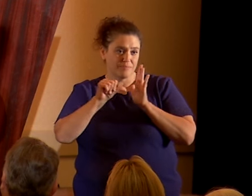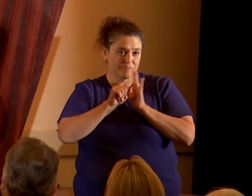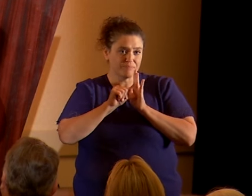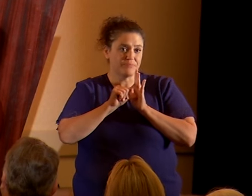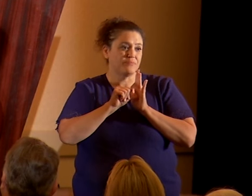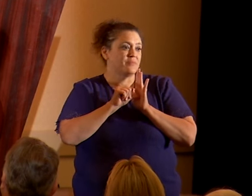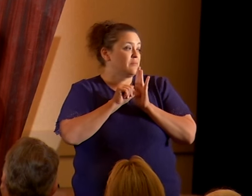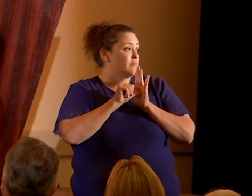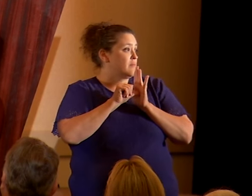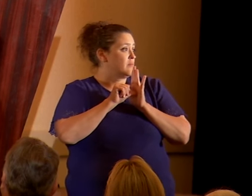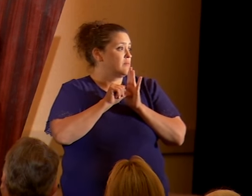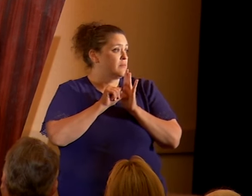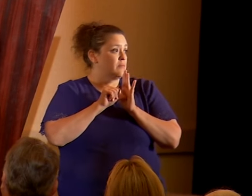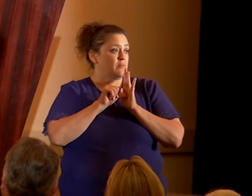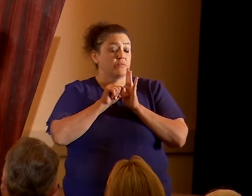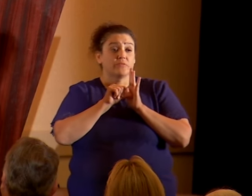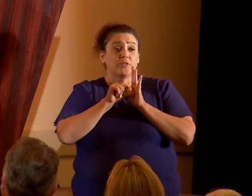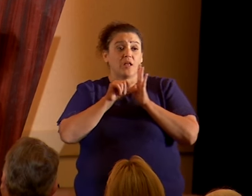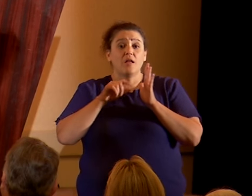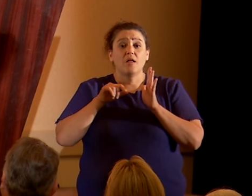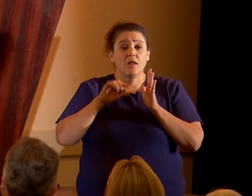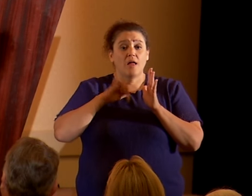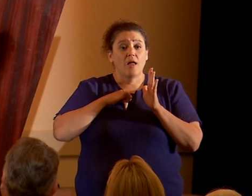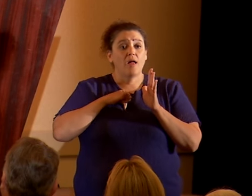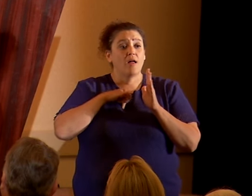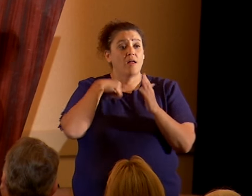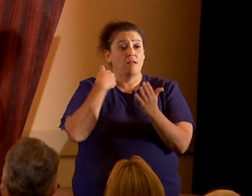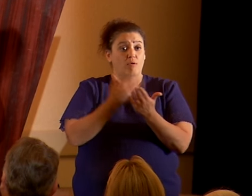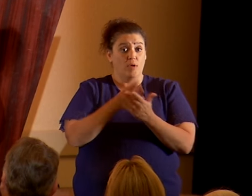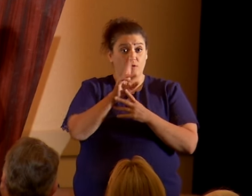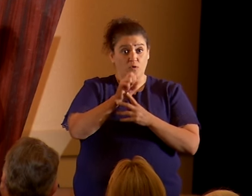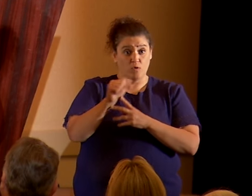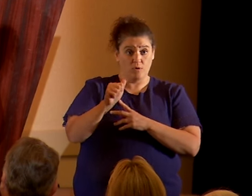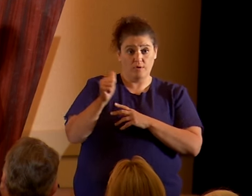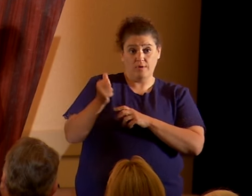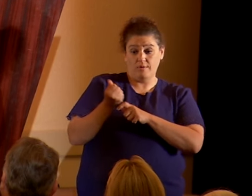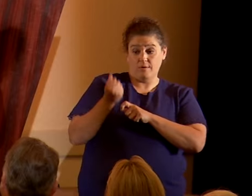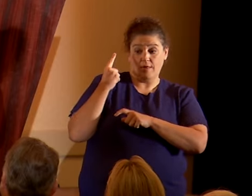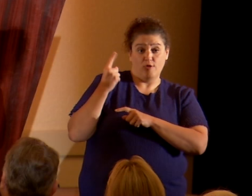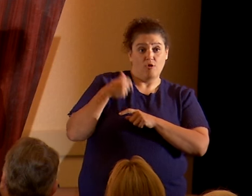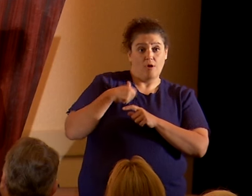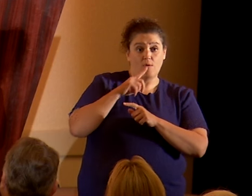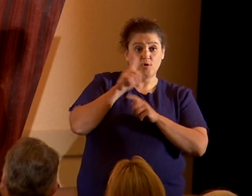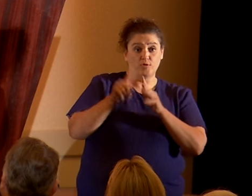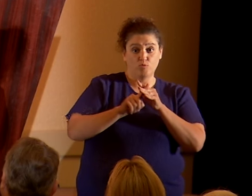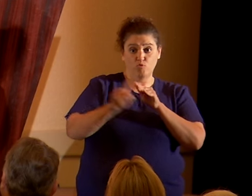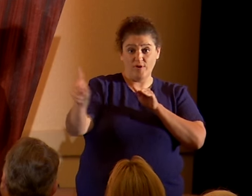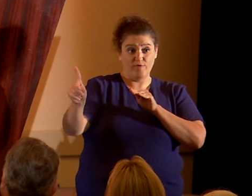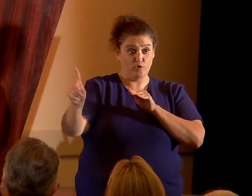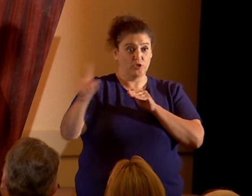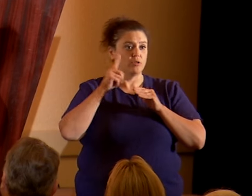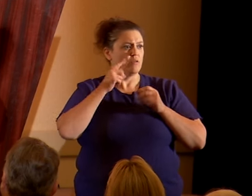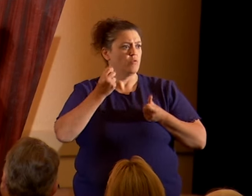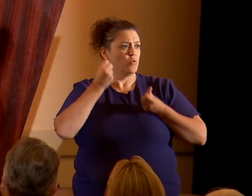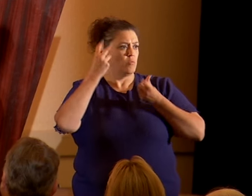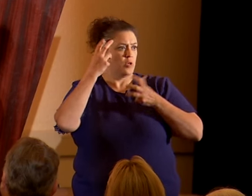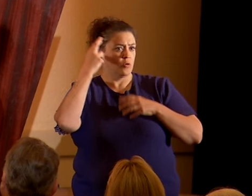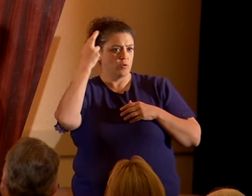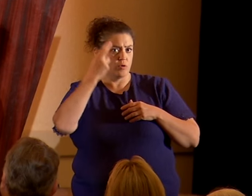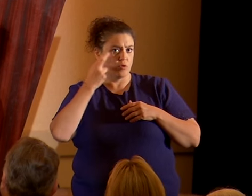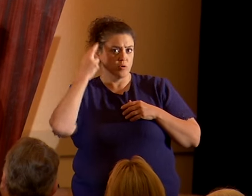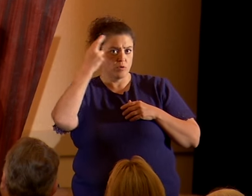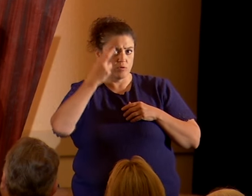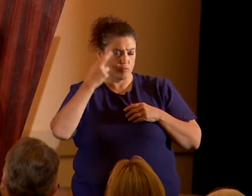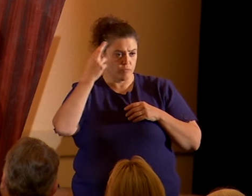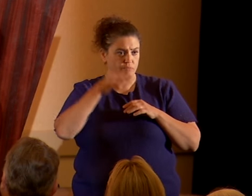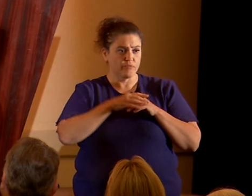I arrived in the States last year actually as a refugee for multiple reasons. I still remember when I did my interview and